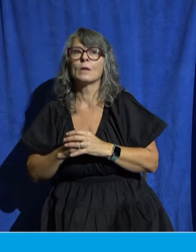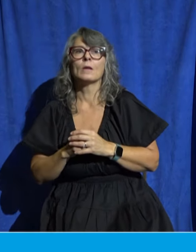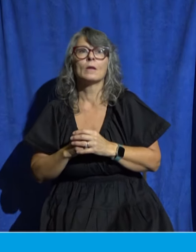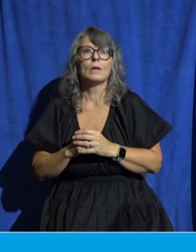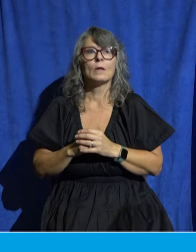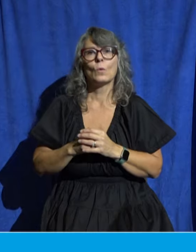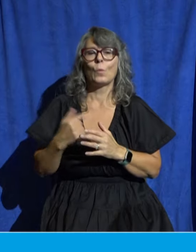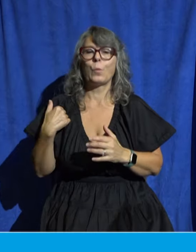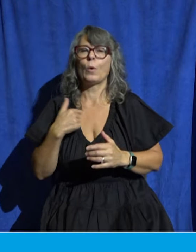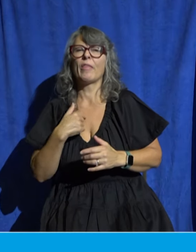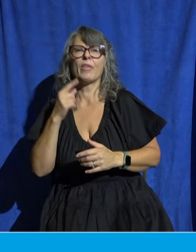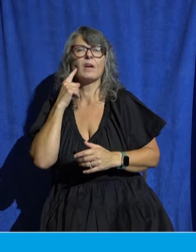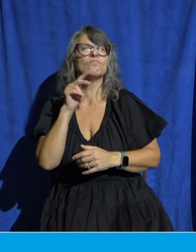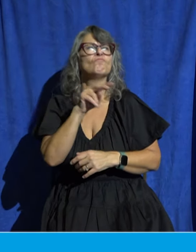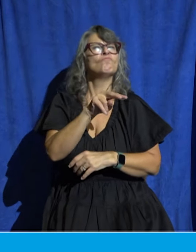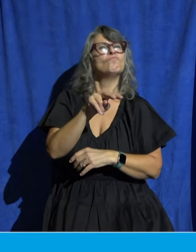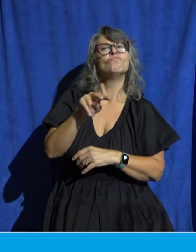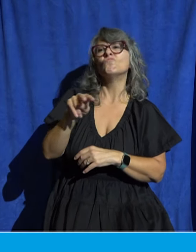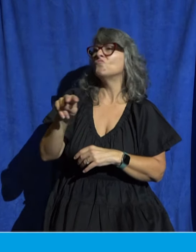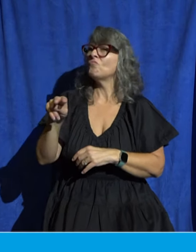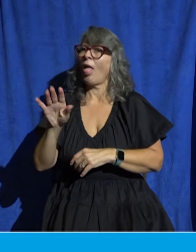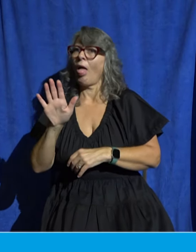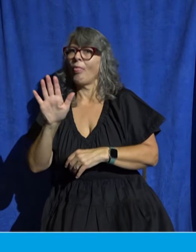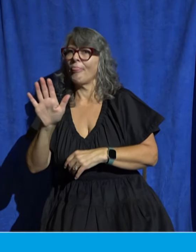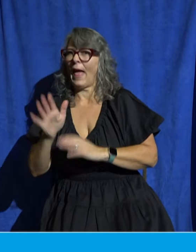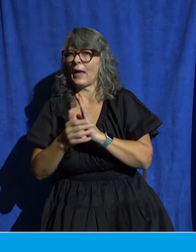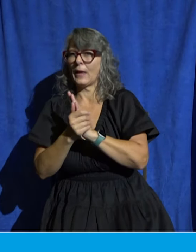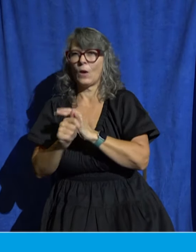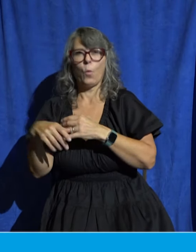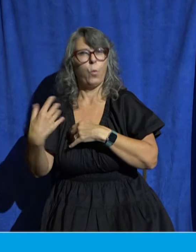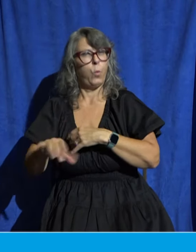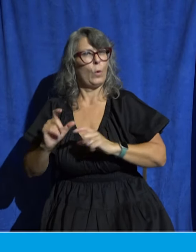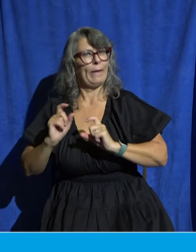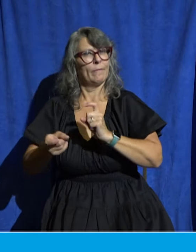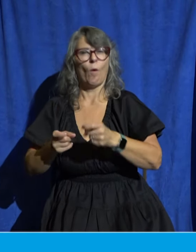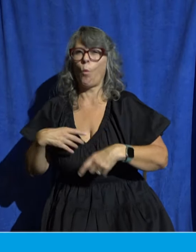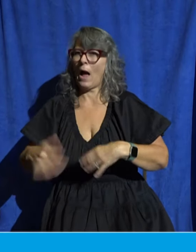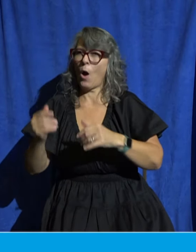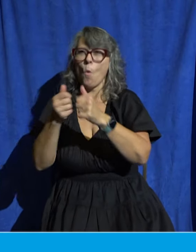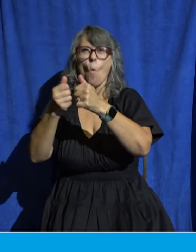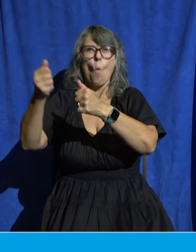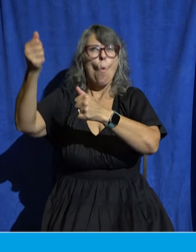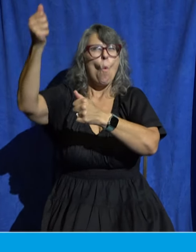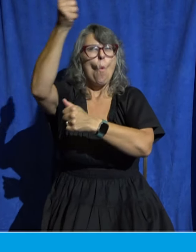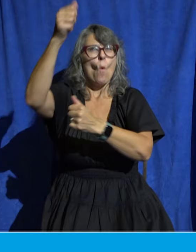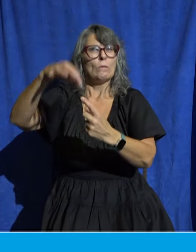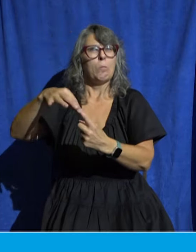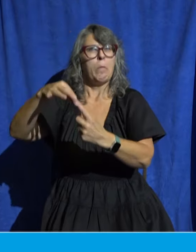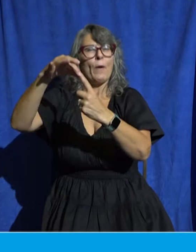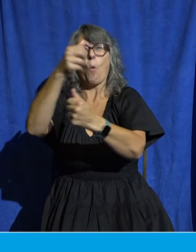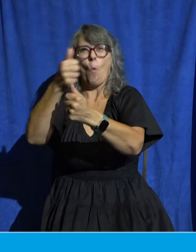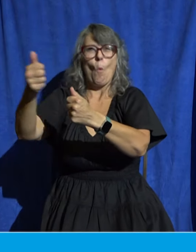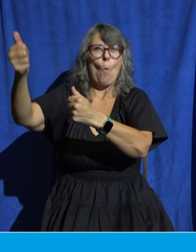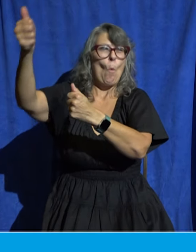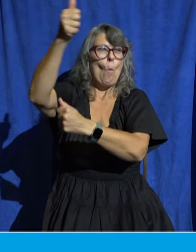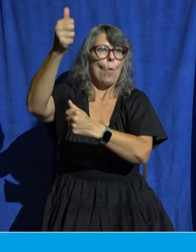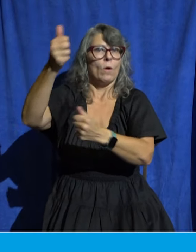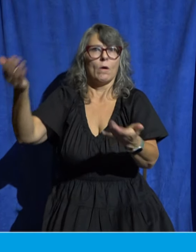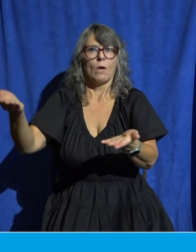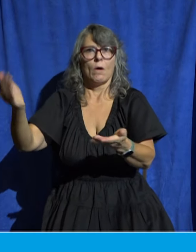because of their gifting. Tend to elevate people because of their gifting. we're tempted to assign